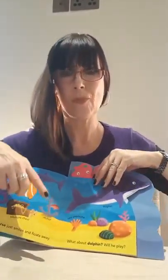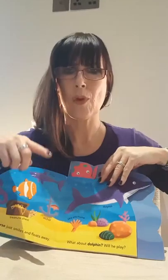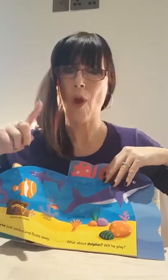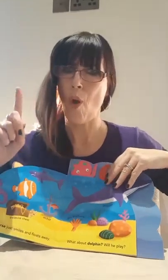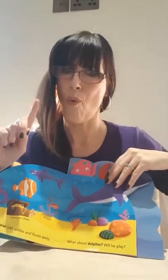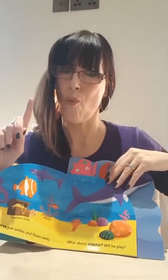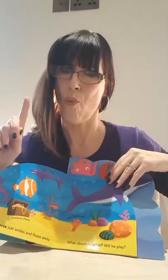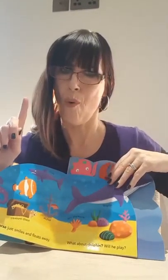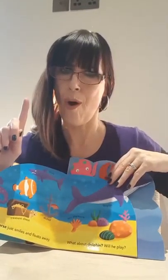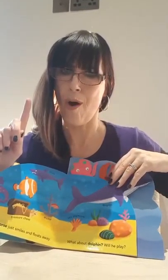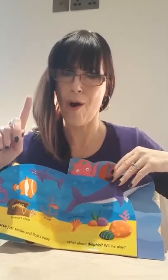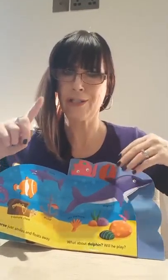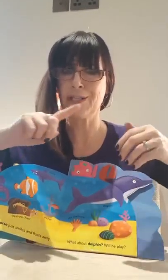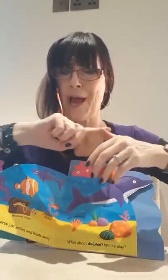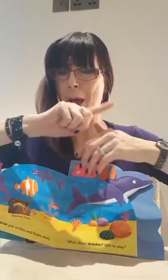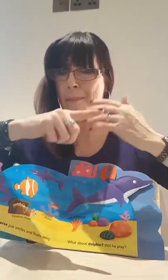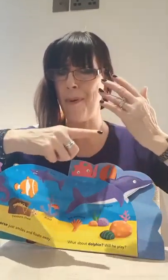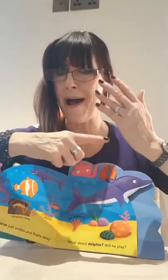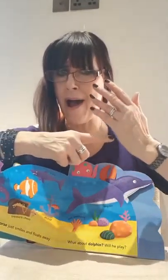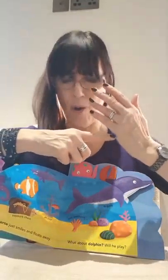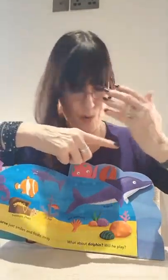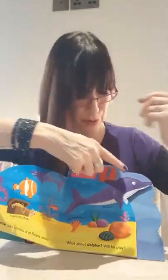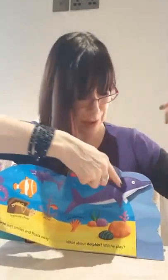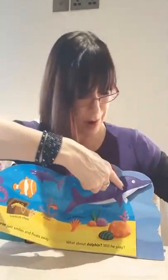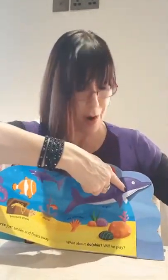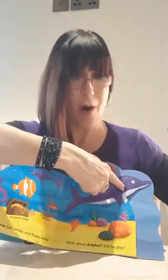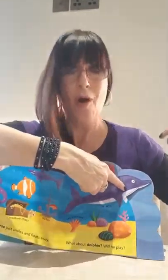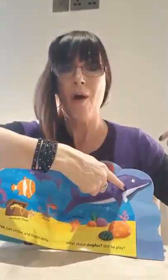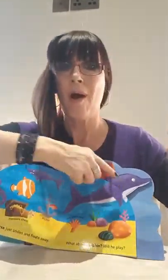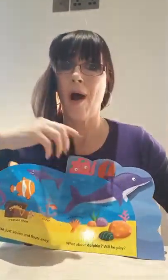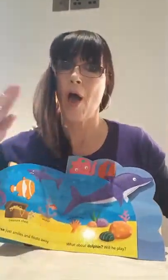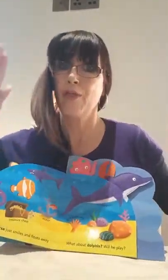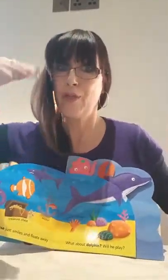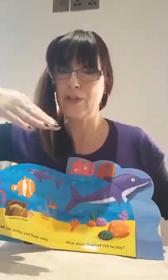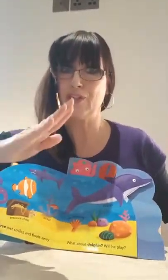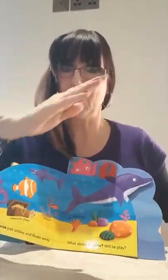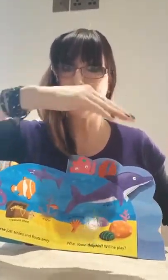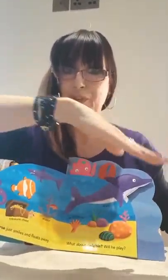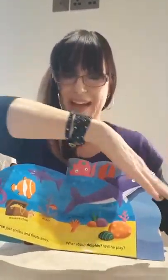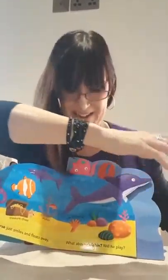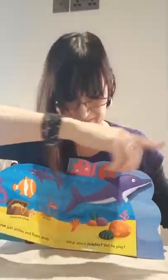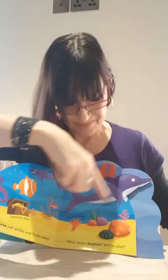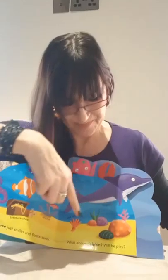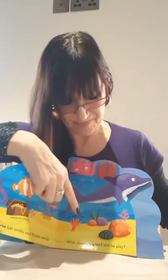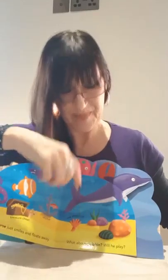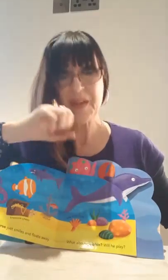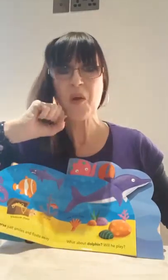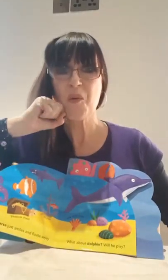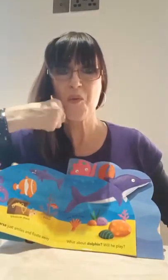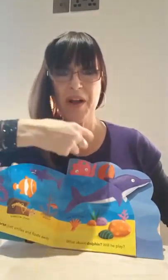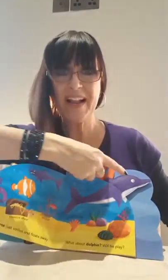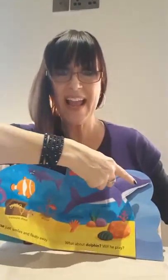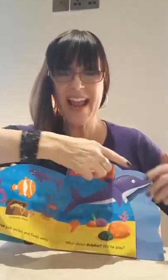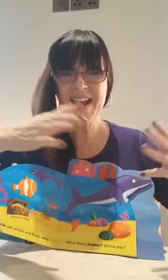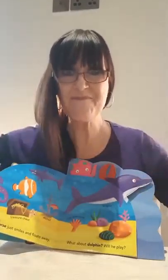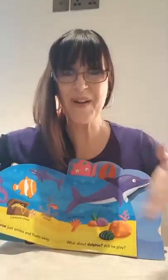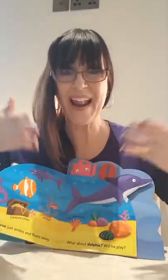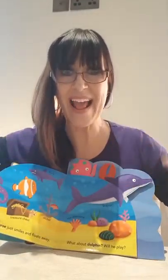What about the dolphin? Will he play?